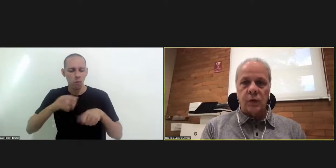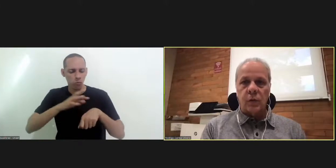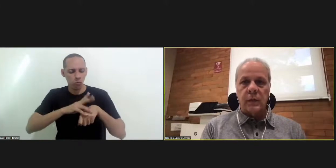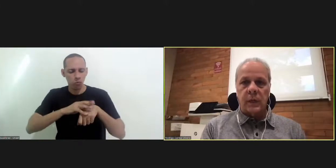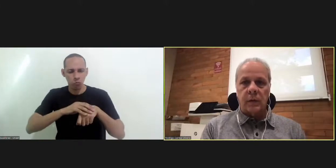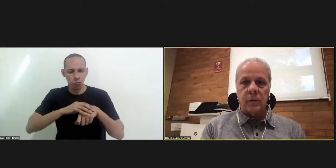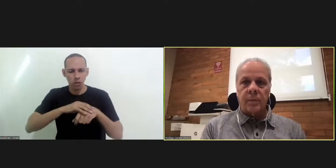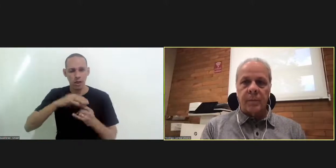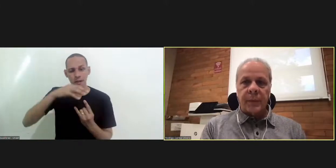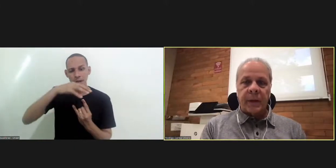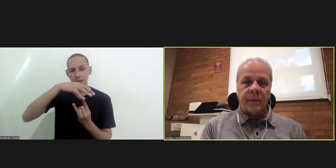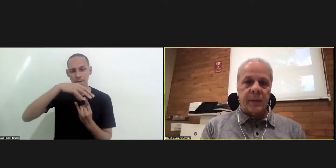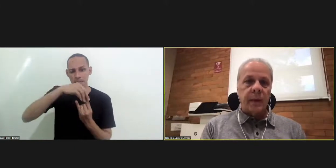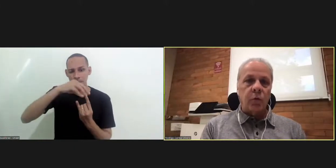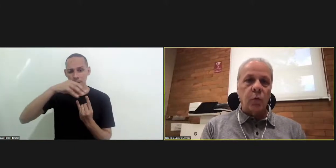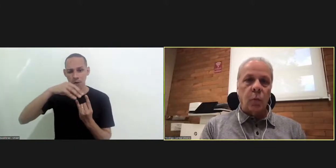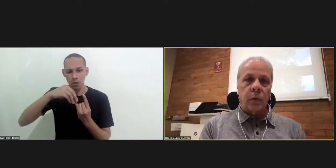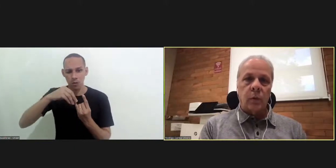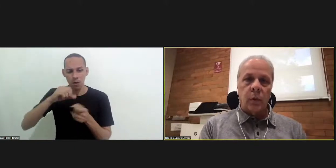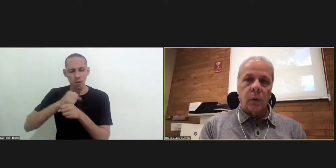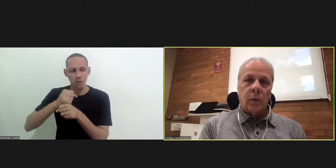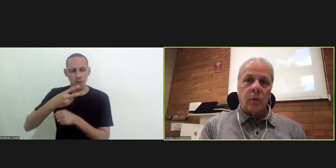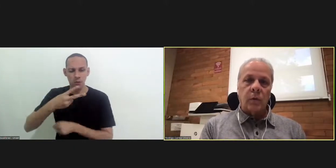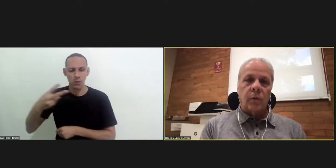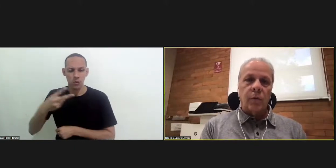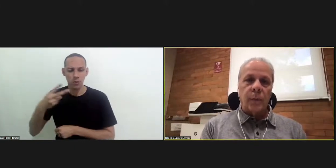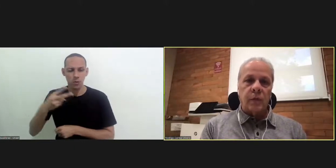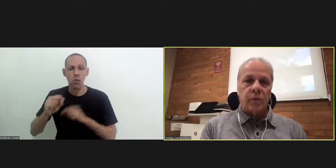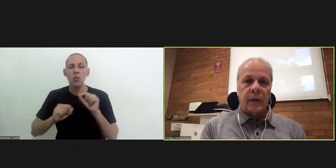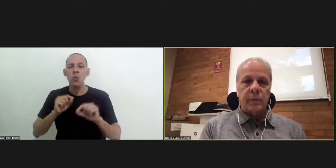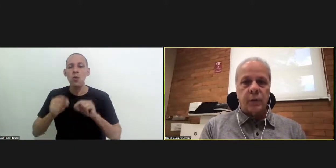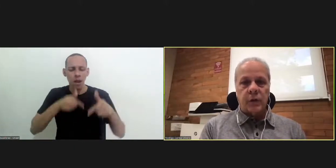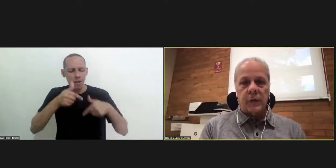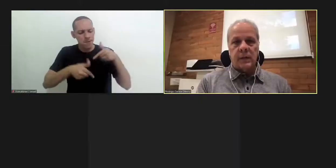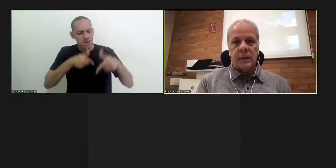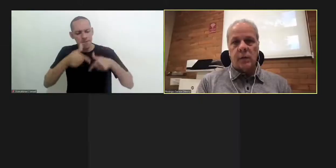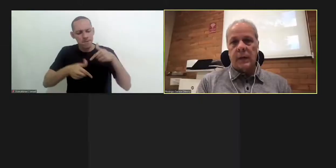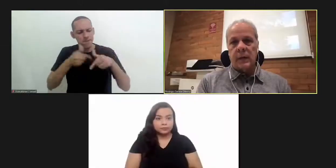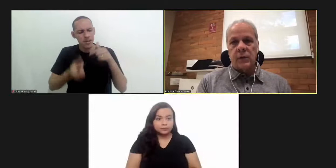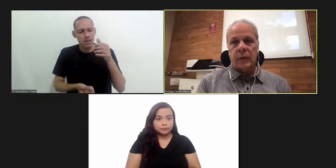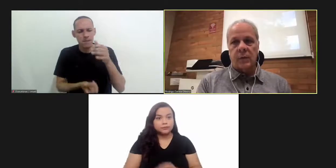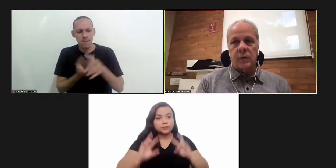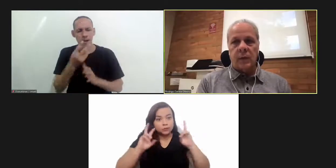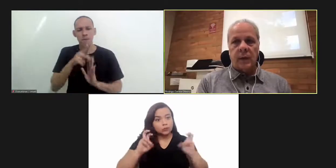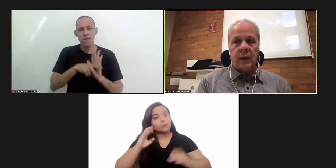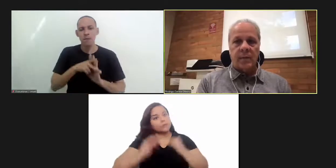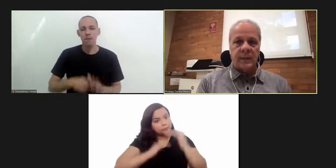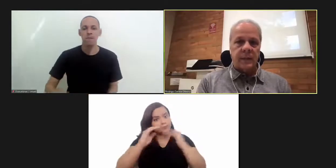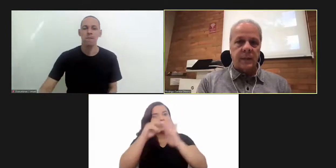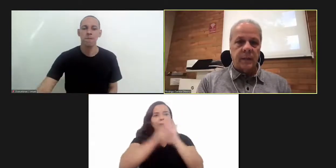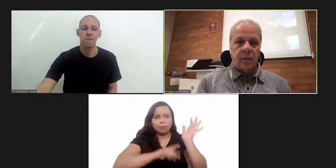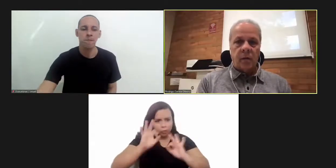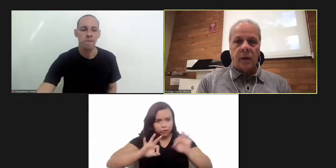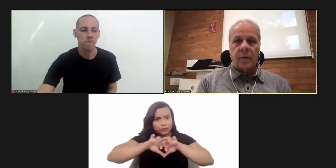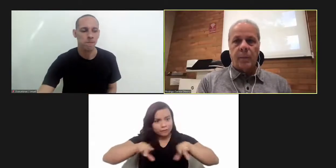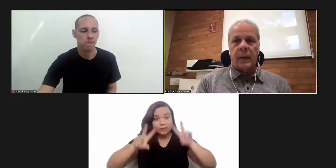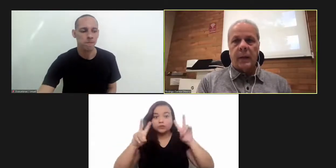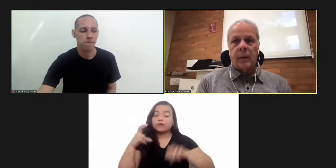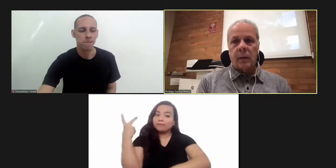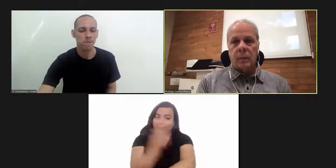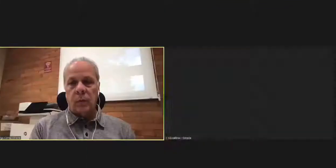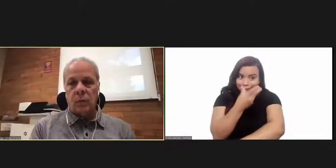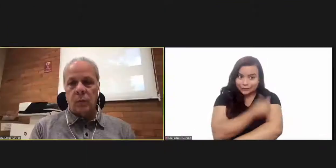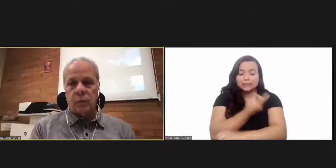the program in 22 years that few groups has worked heavily in the development of several different projects related to the